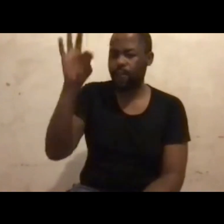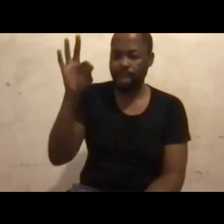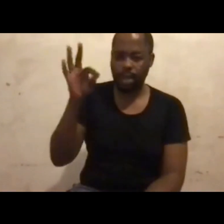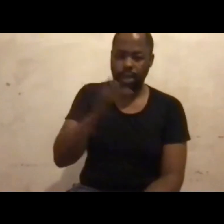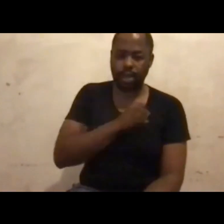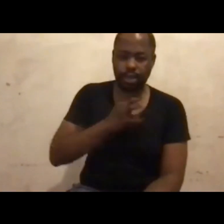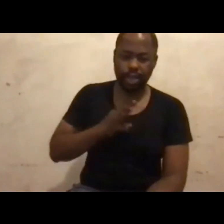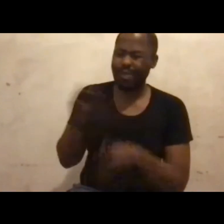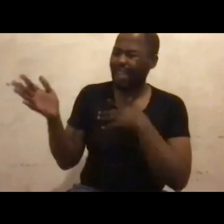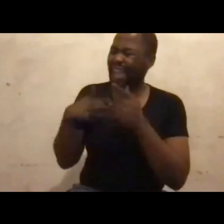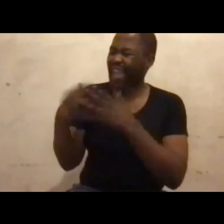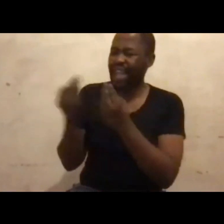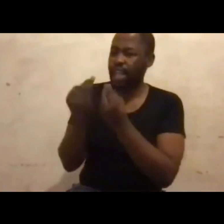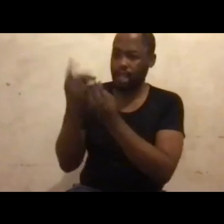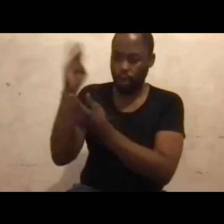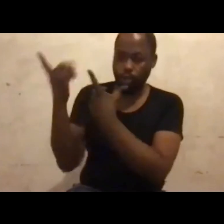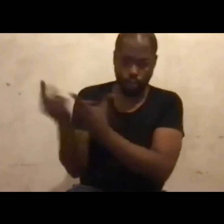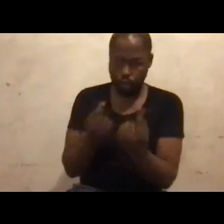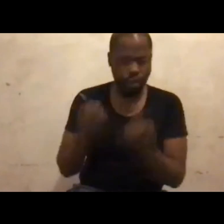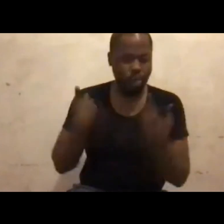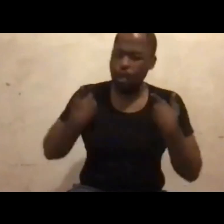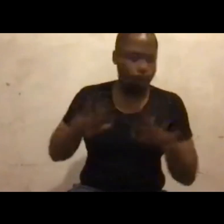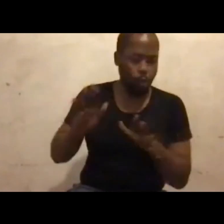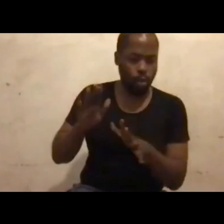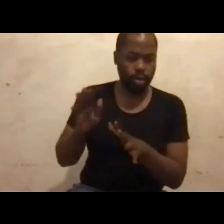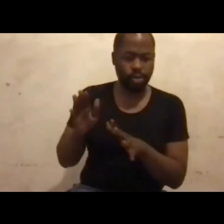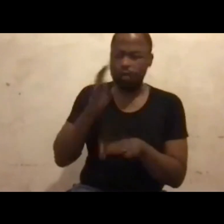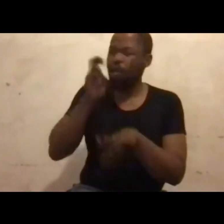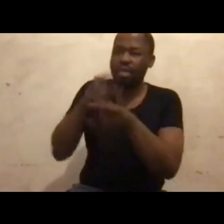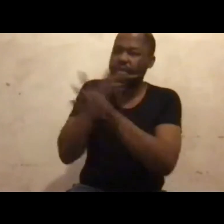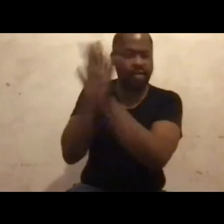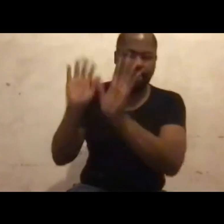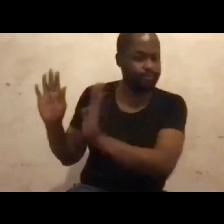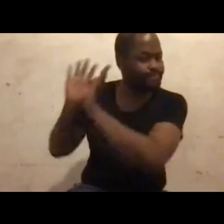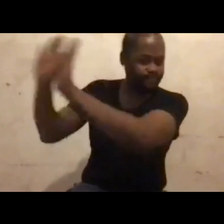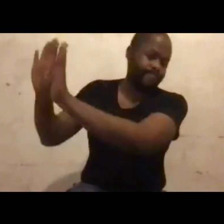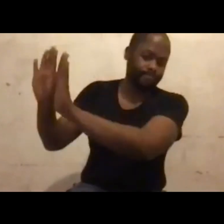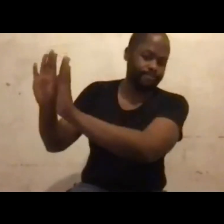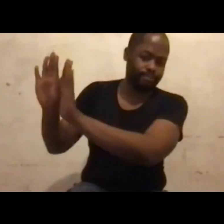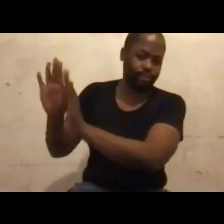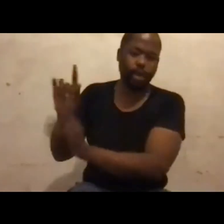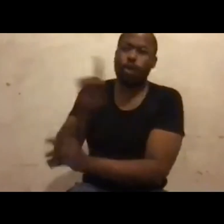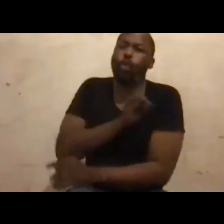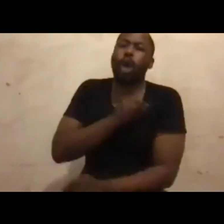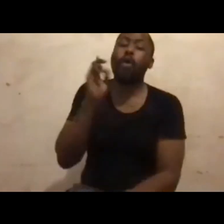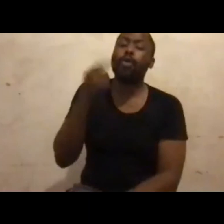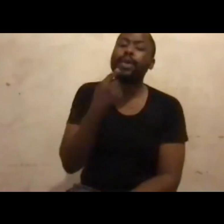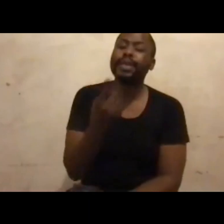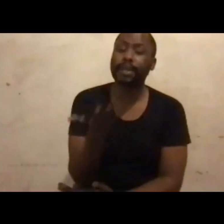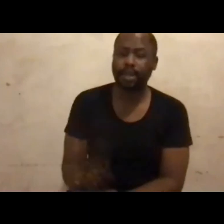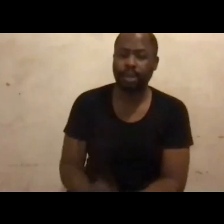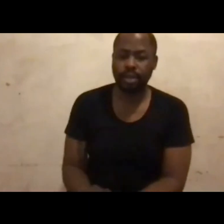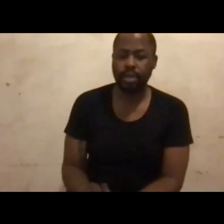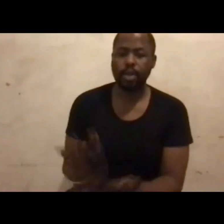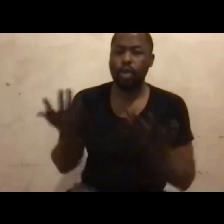occasion that we are going to be holding. We just do not need them. They are going to ask, why would you say that when we're supposed to be